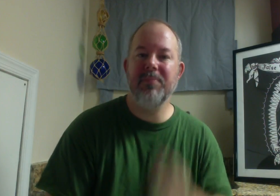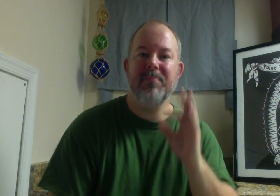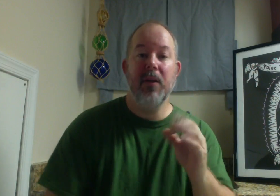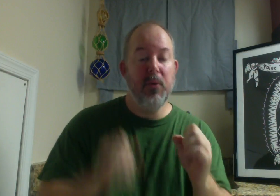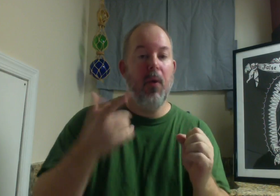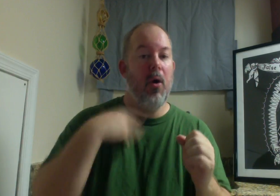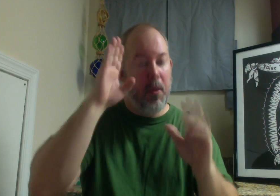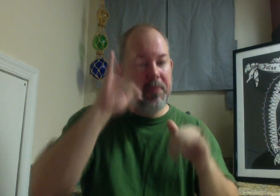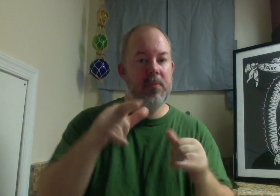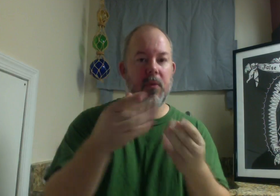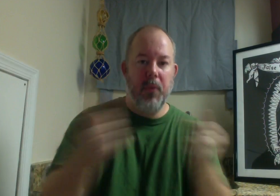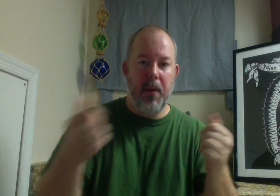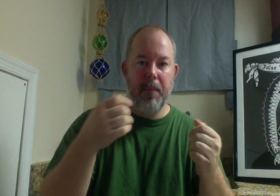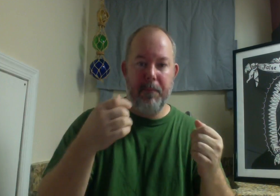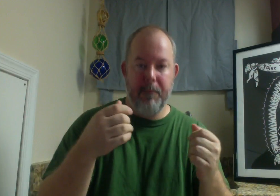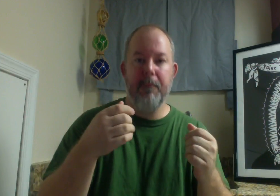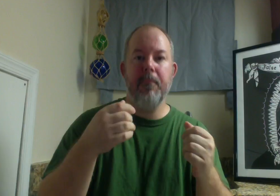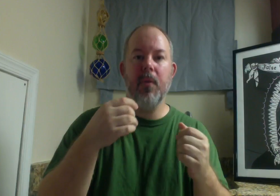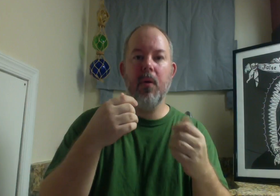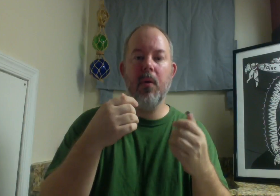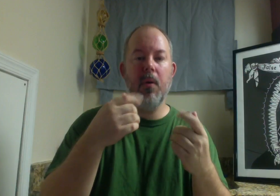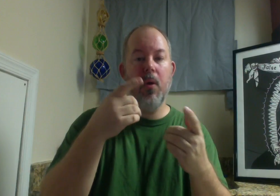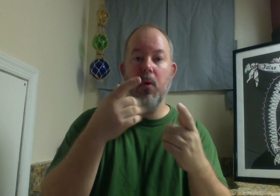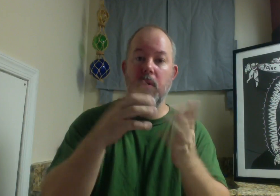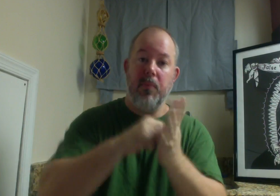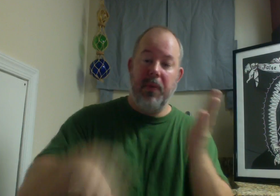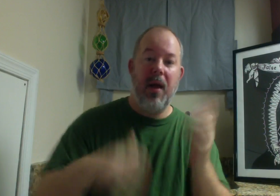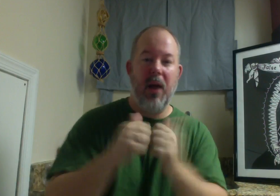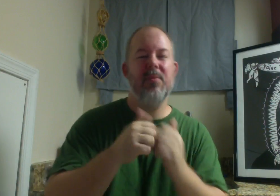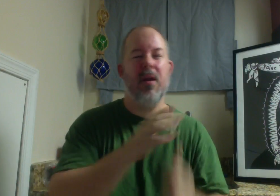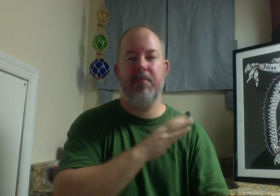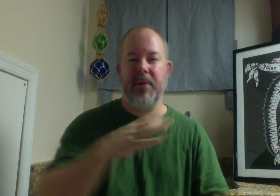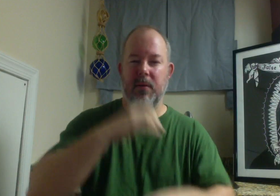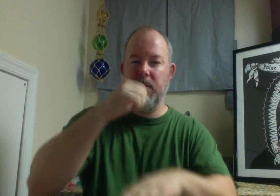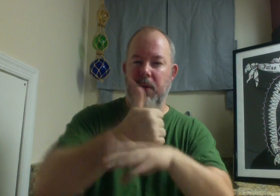But now, the meat is and delicious.